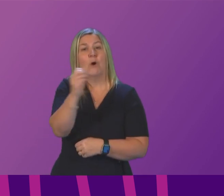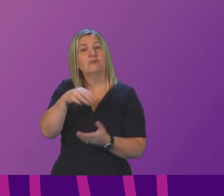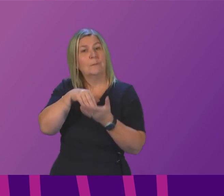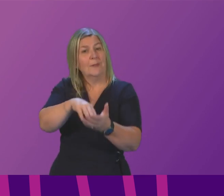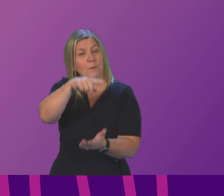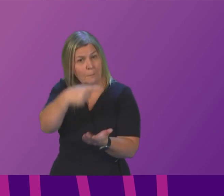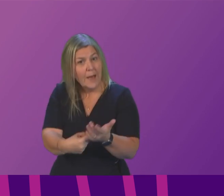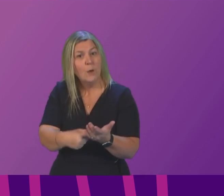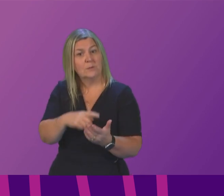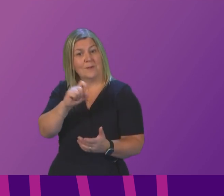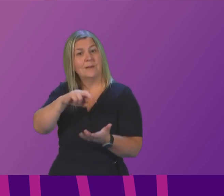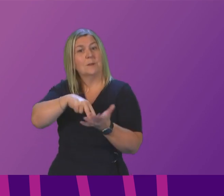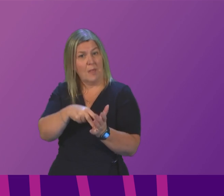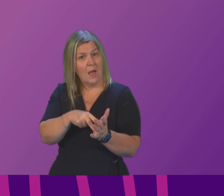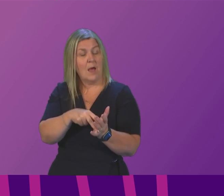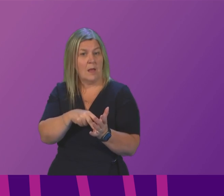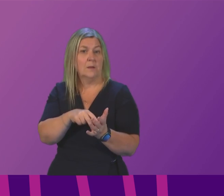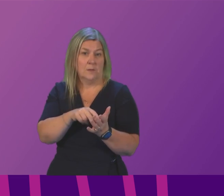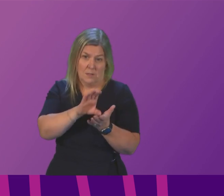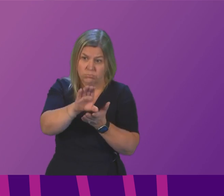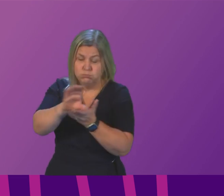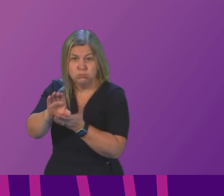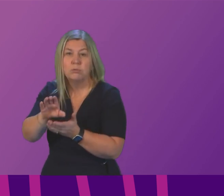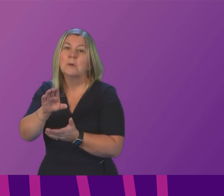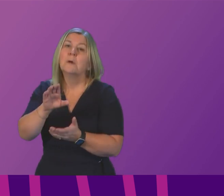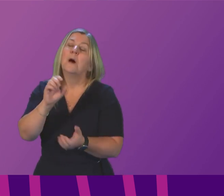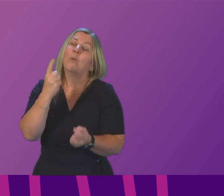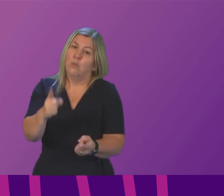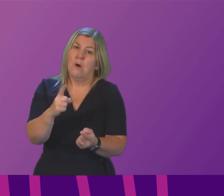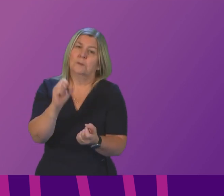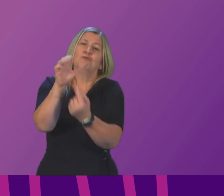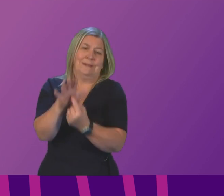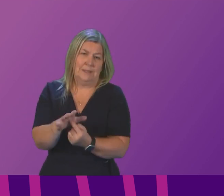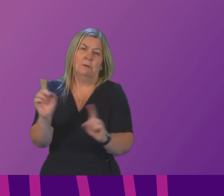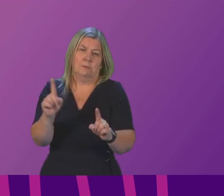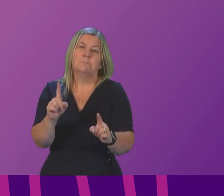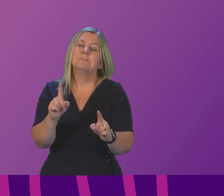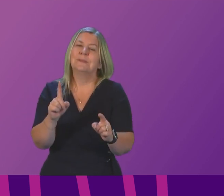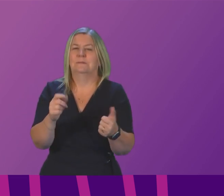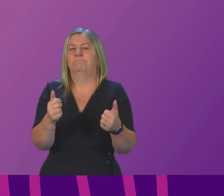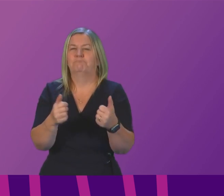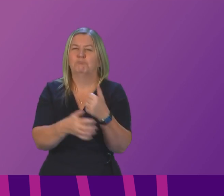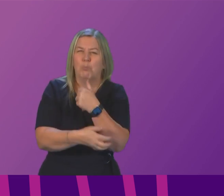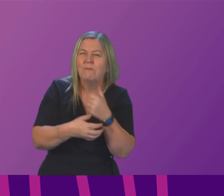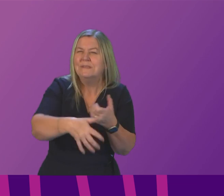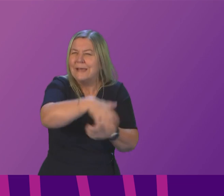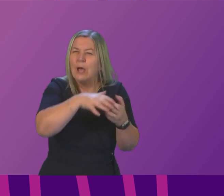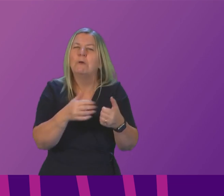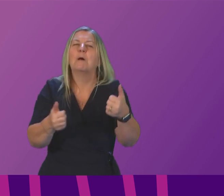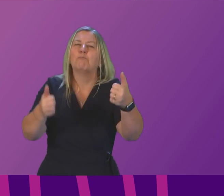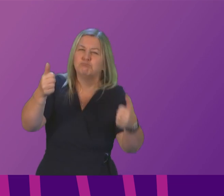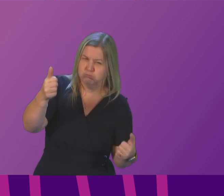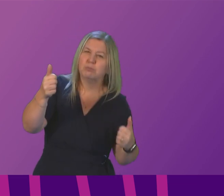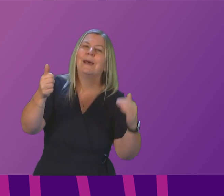plan where the impact on equalities was a key criteria in the funding awarded Finally to reduce mortality from cancer we know that the most